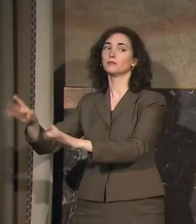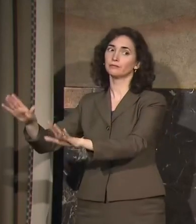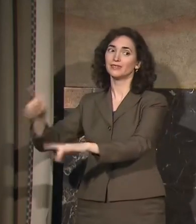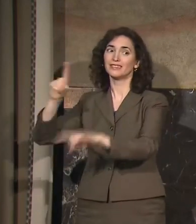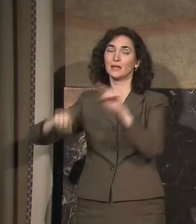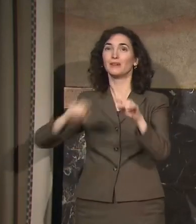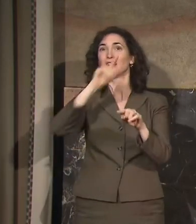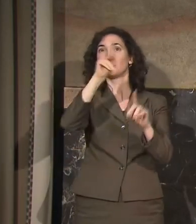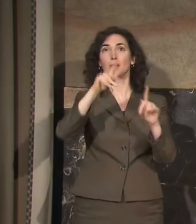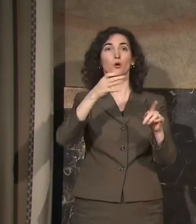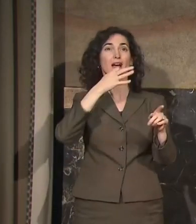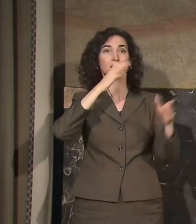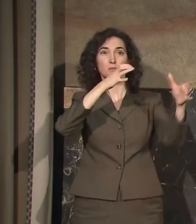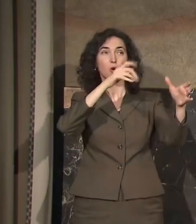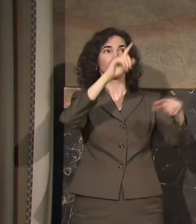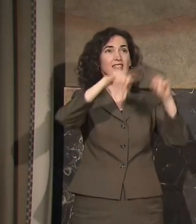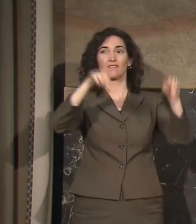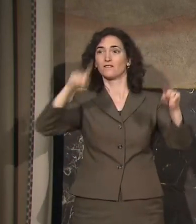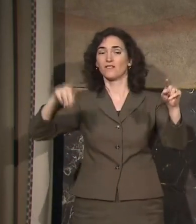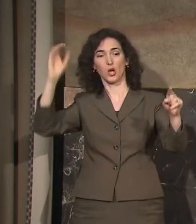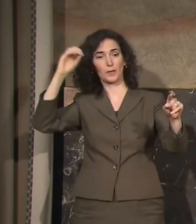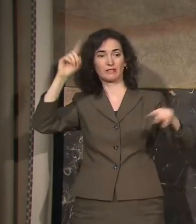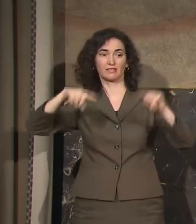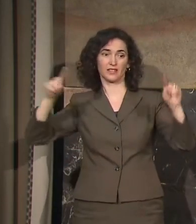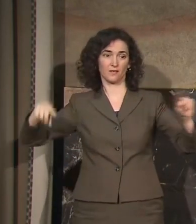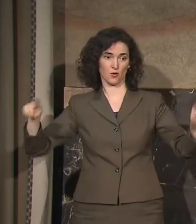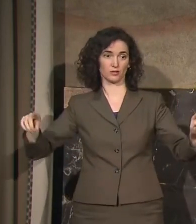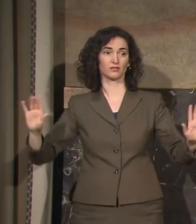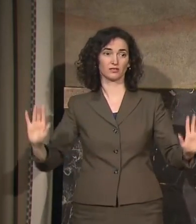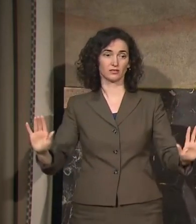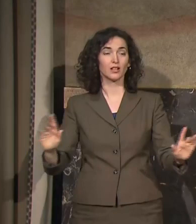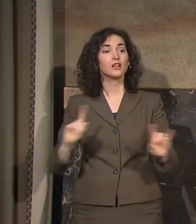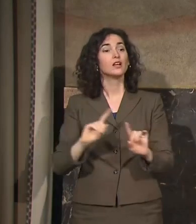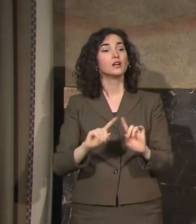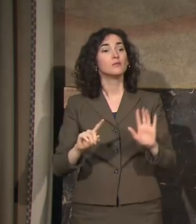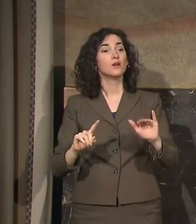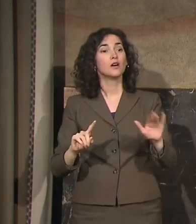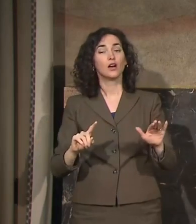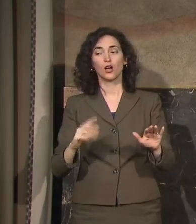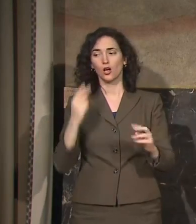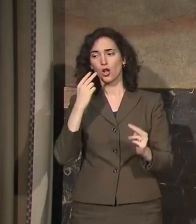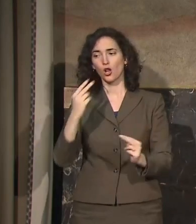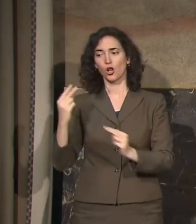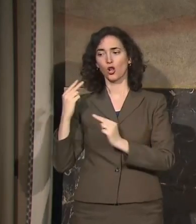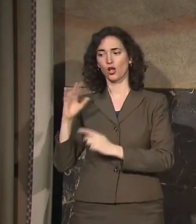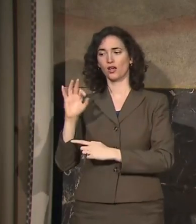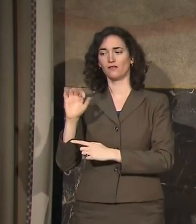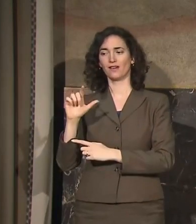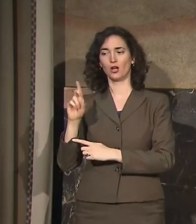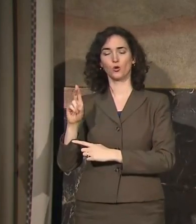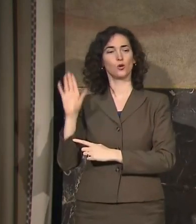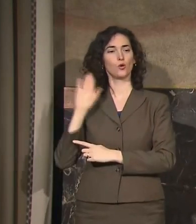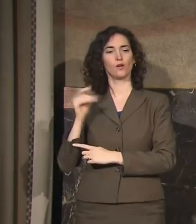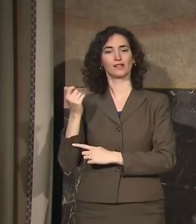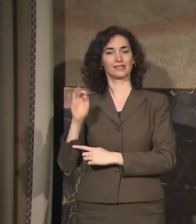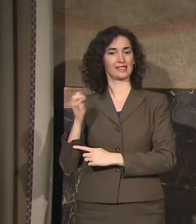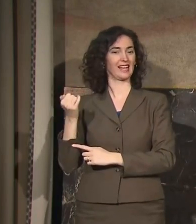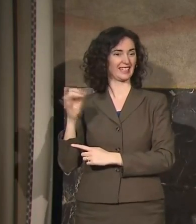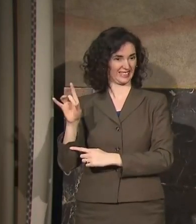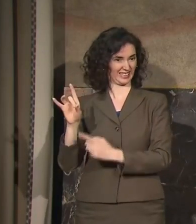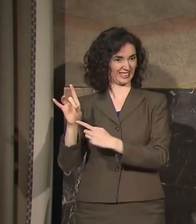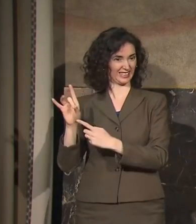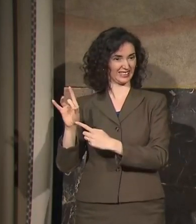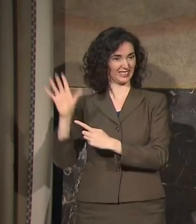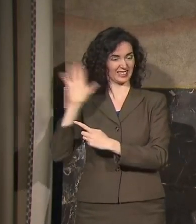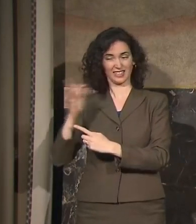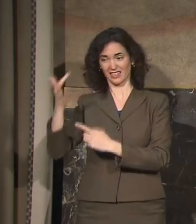that you speak to. You only have to look back to the flu epidemic of 1918 to know. And, of